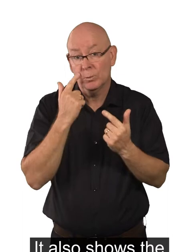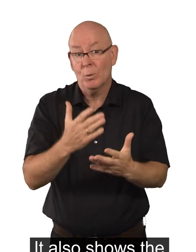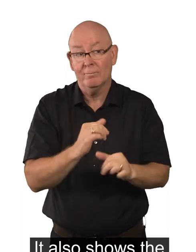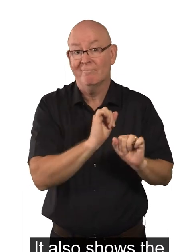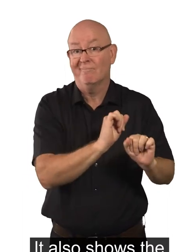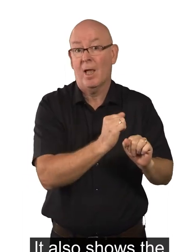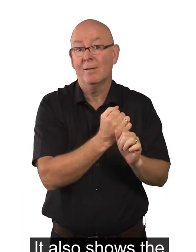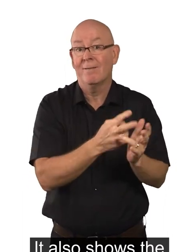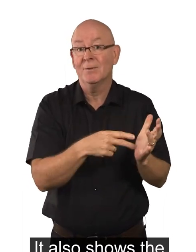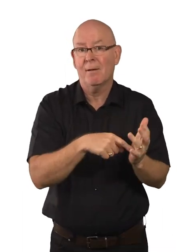Government's answers.